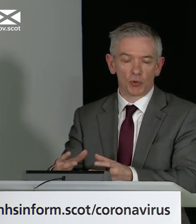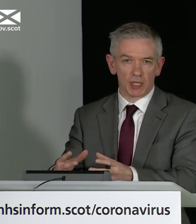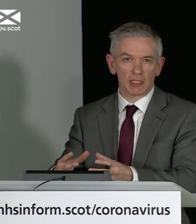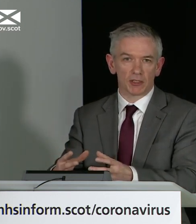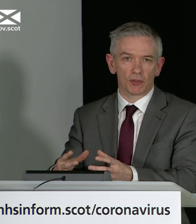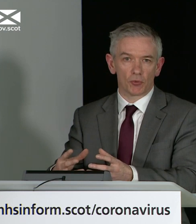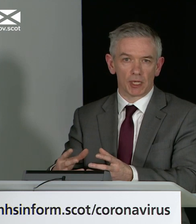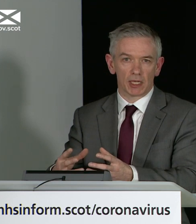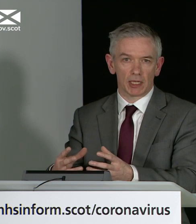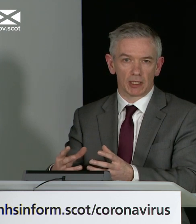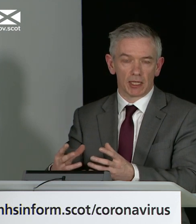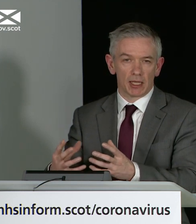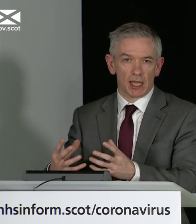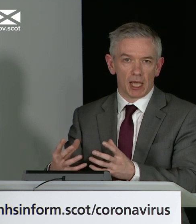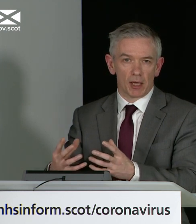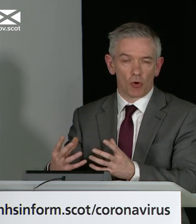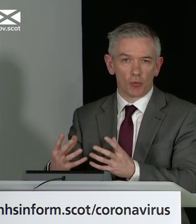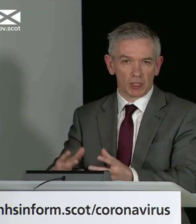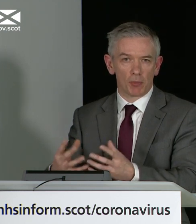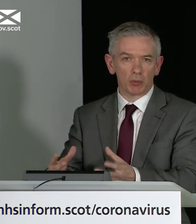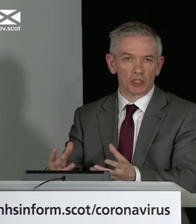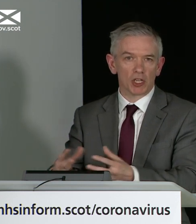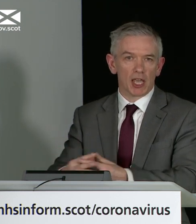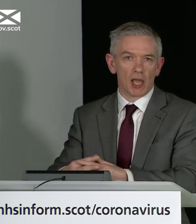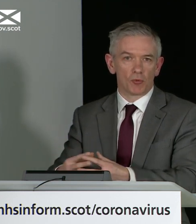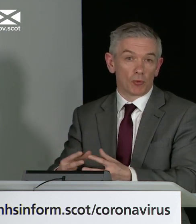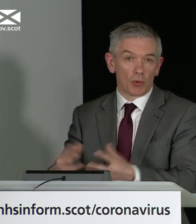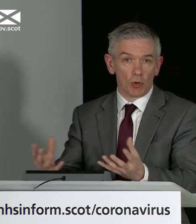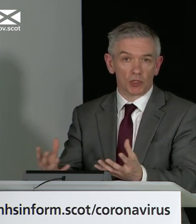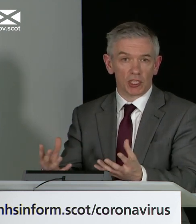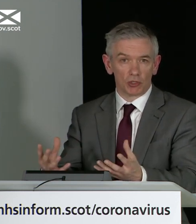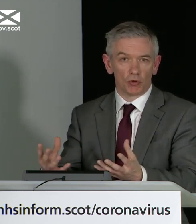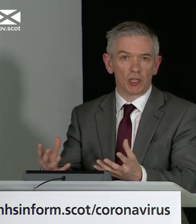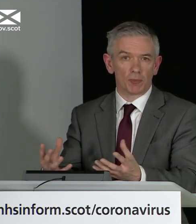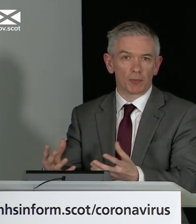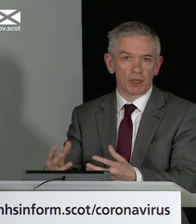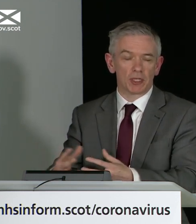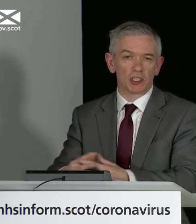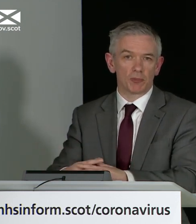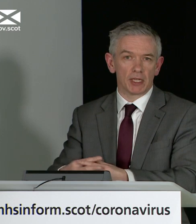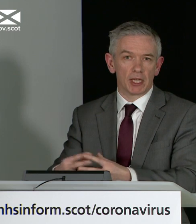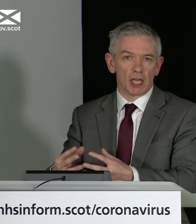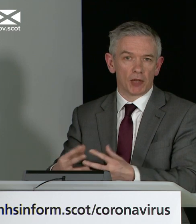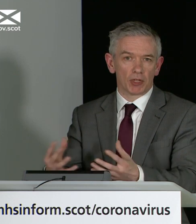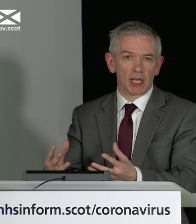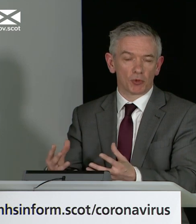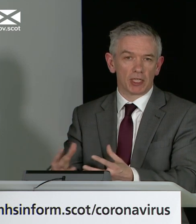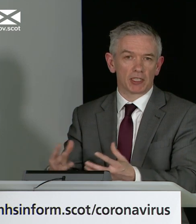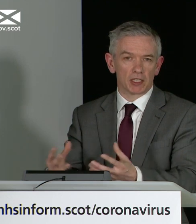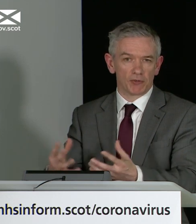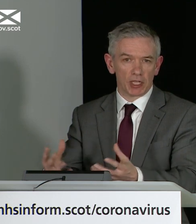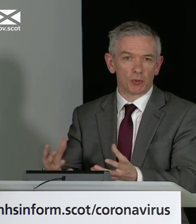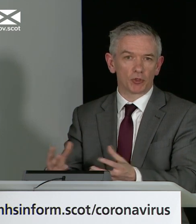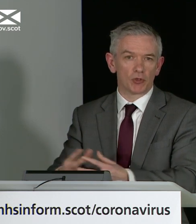reliable data that we can openly publish, we will always seek to do that, but it needs to be reliable